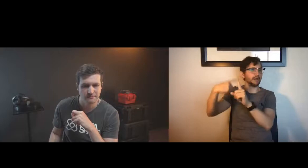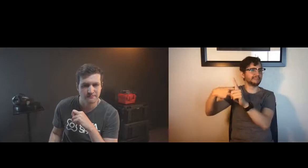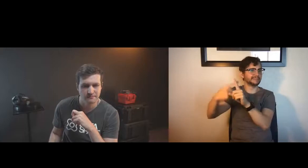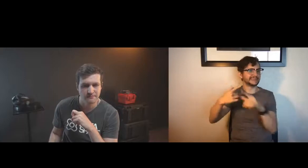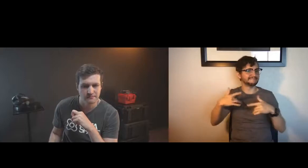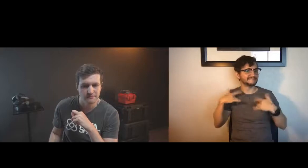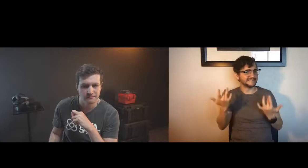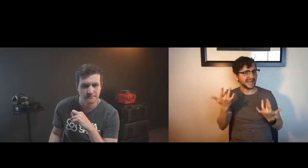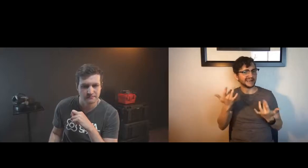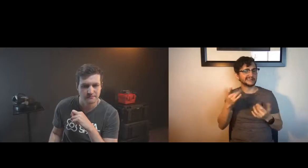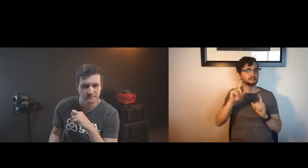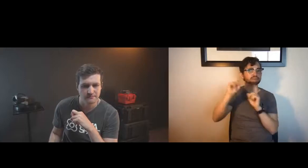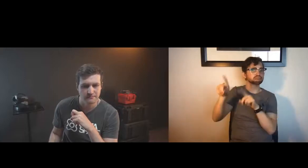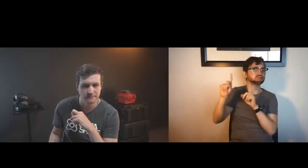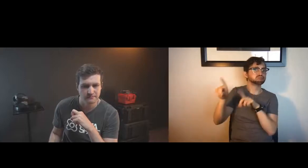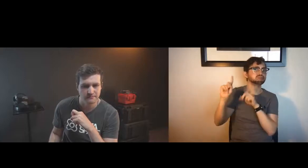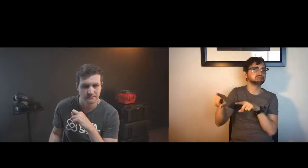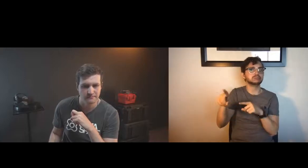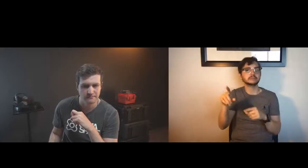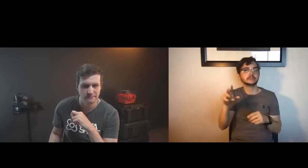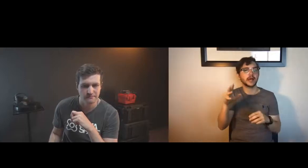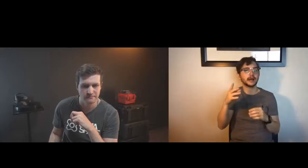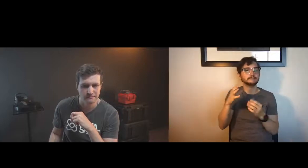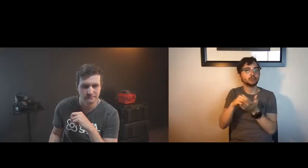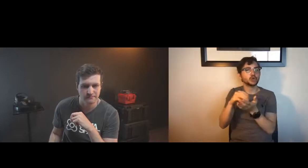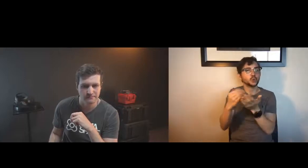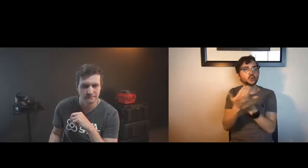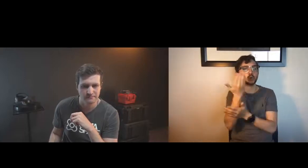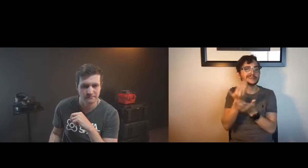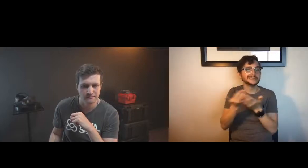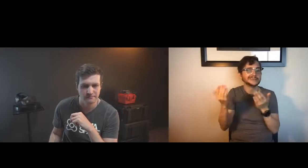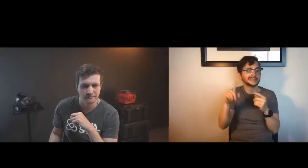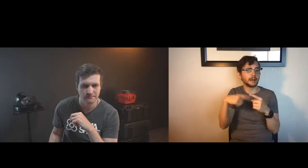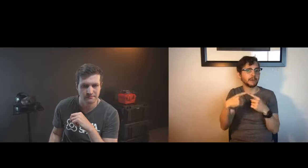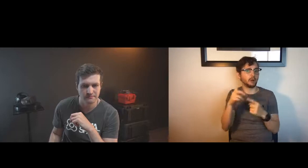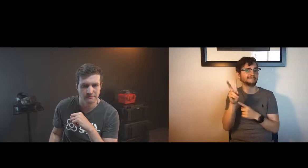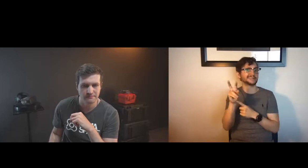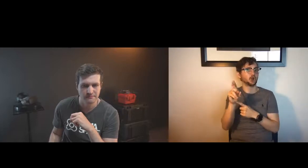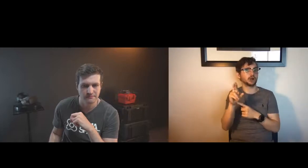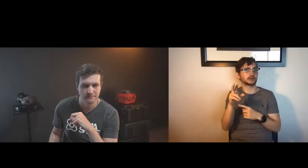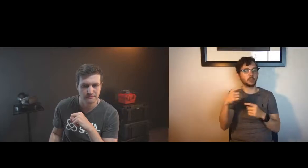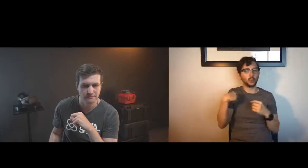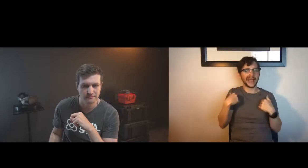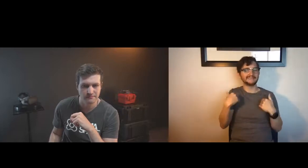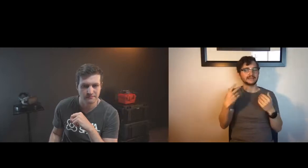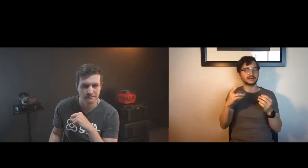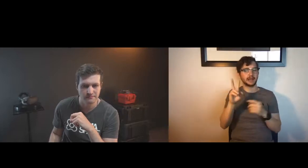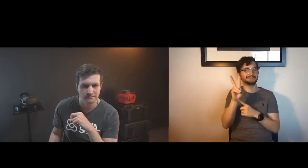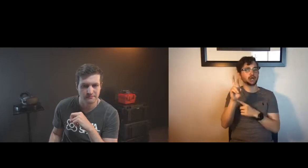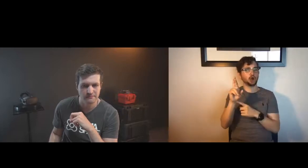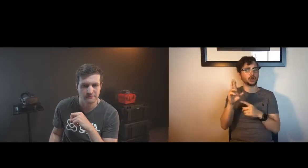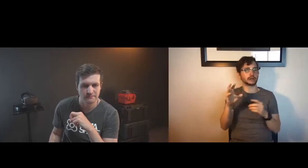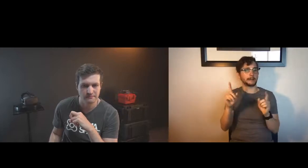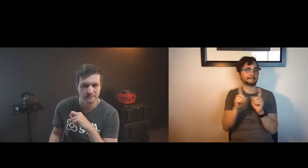community events and community groups they have monthly events that are again open to anyone who would like to learn new things